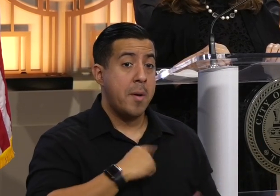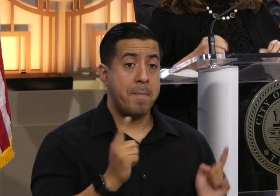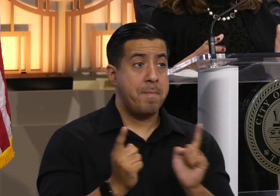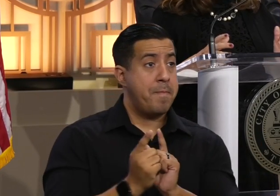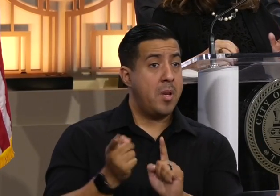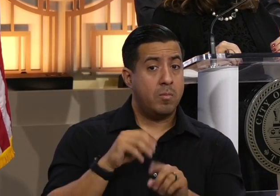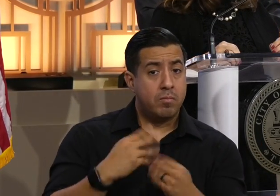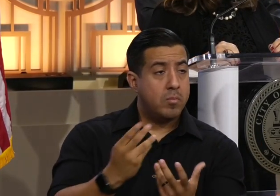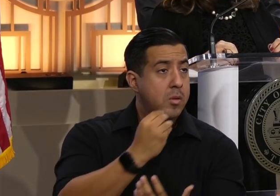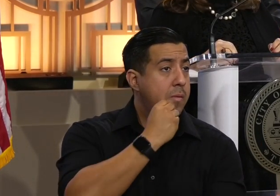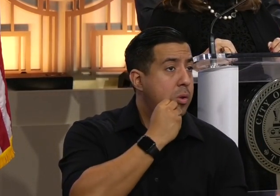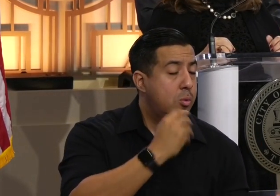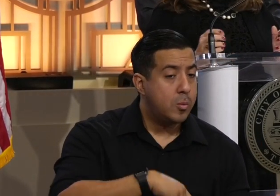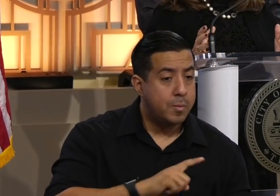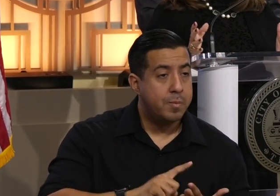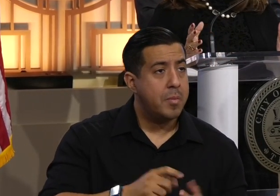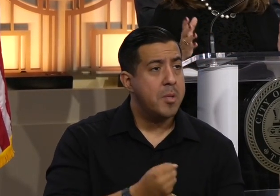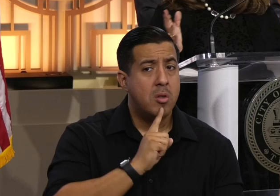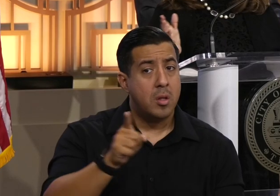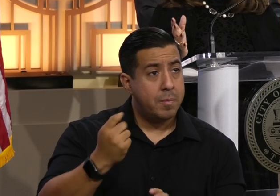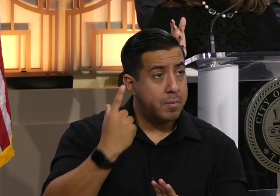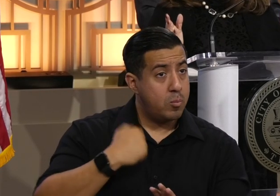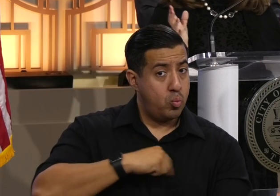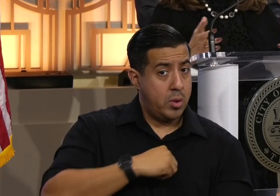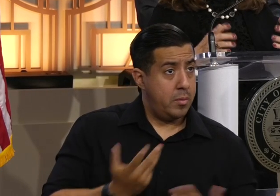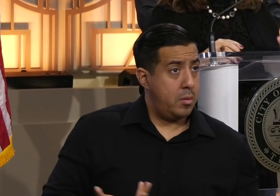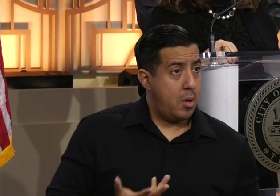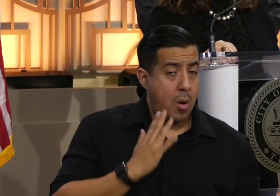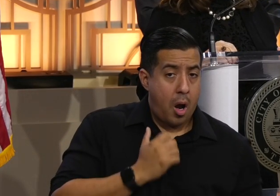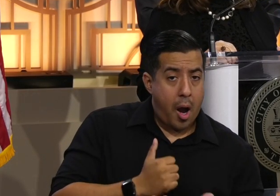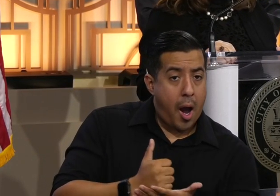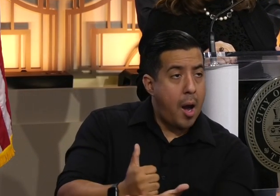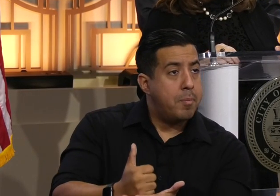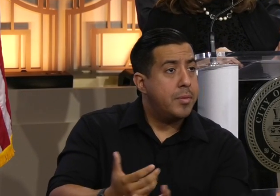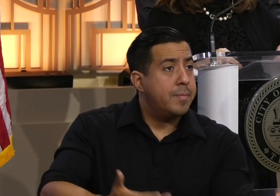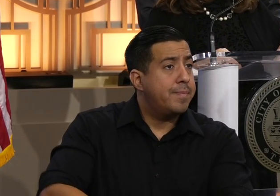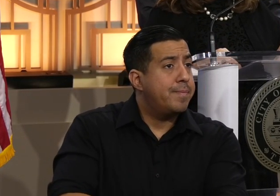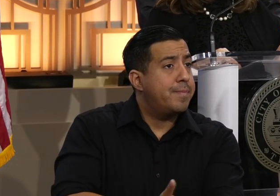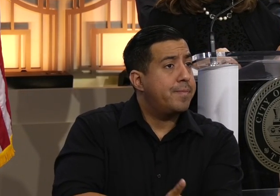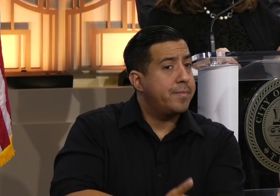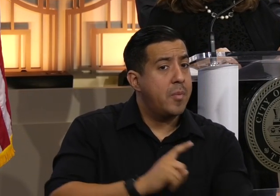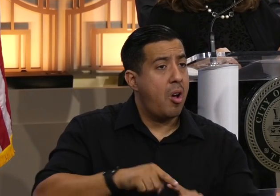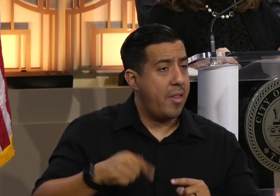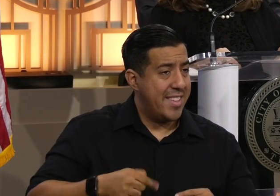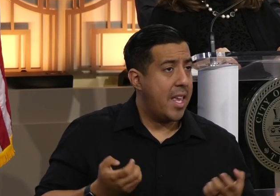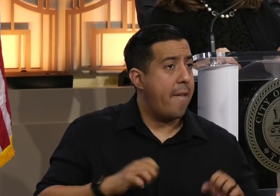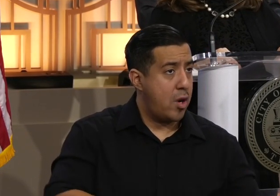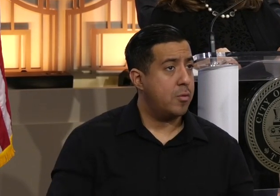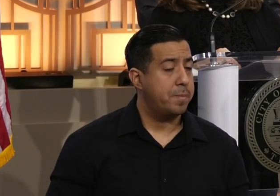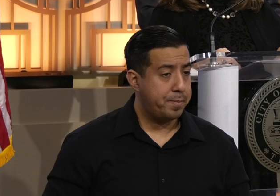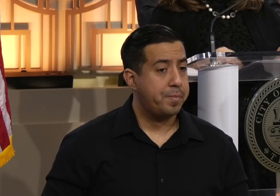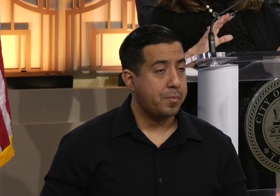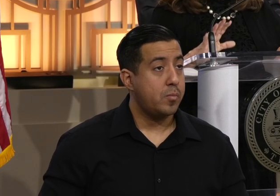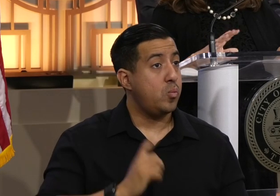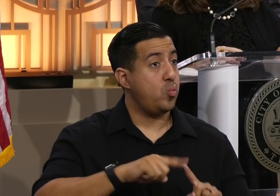they have food to eat and they understand that we're there to journey along with them in this resettlement effort. Once we